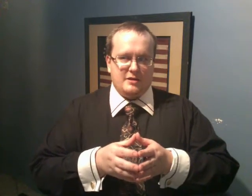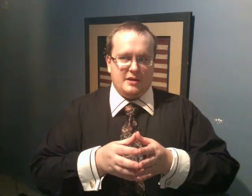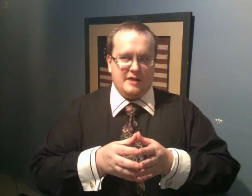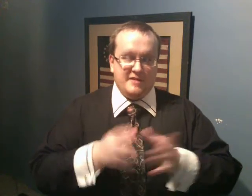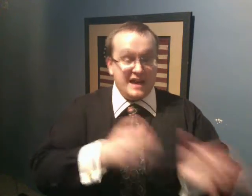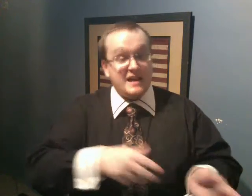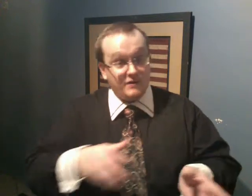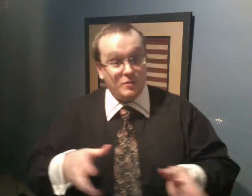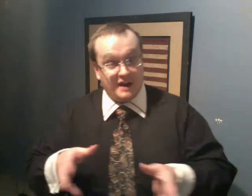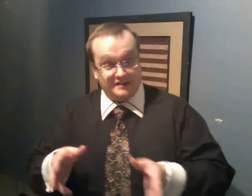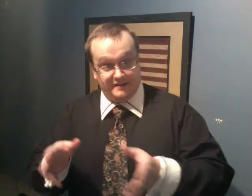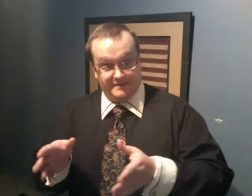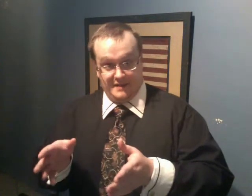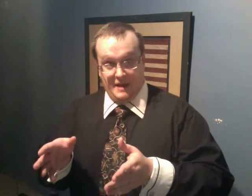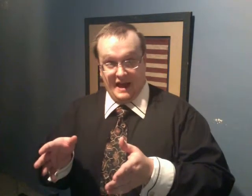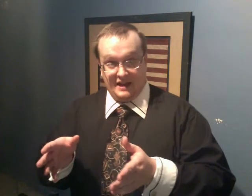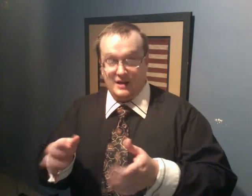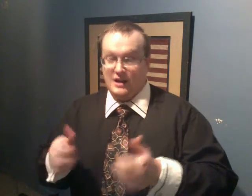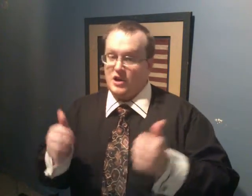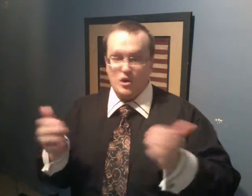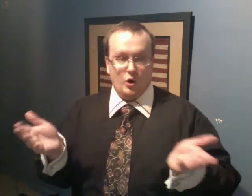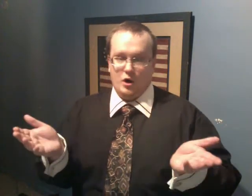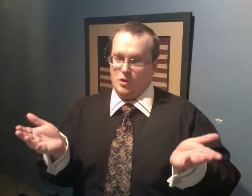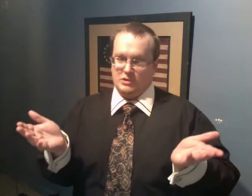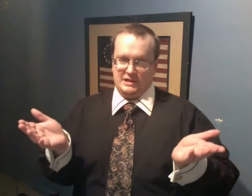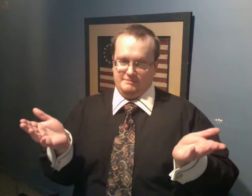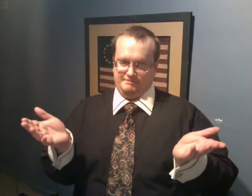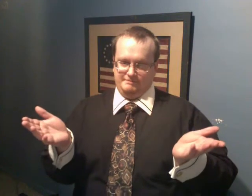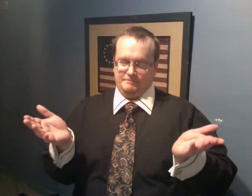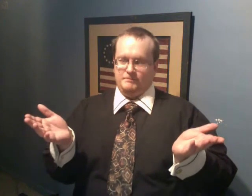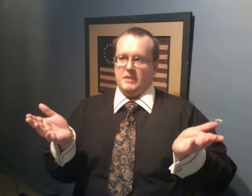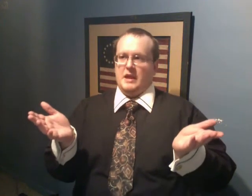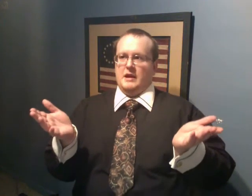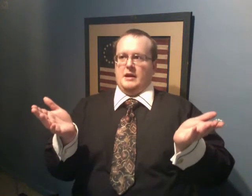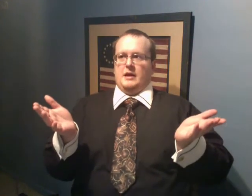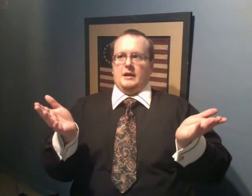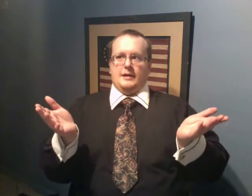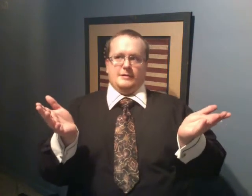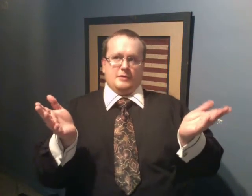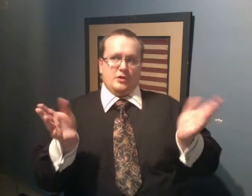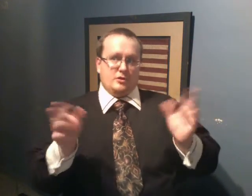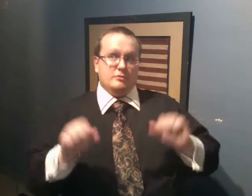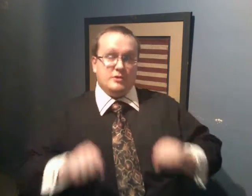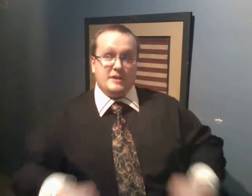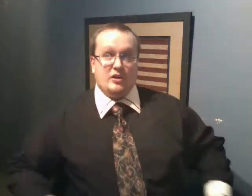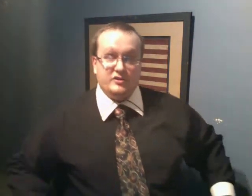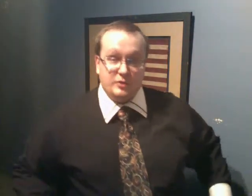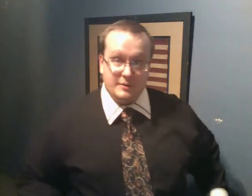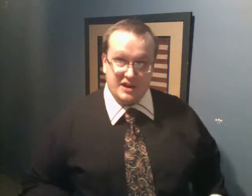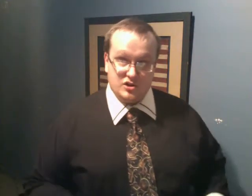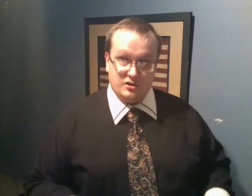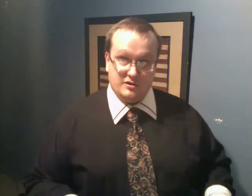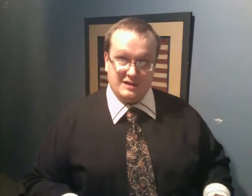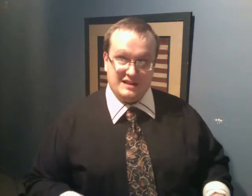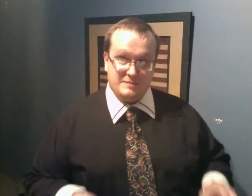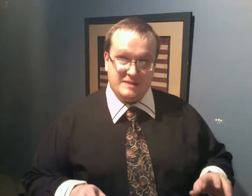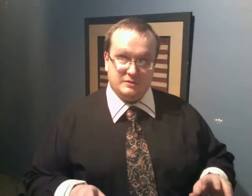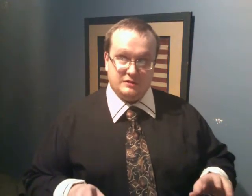If they give you positive feedback, you're golden. Although, you might also want to make sure that the people